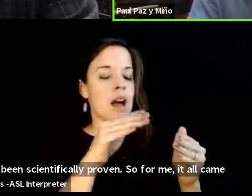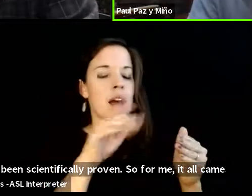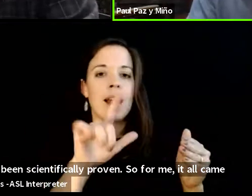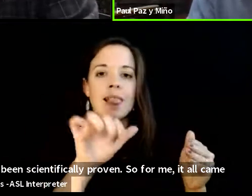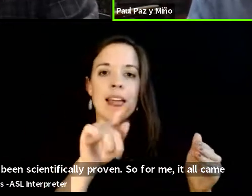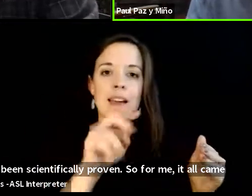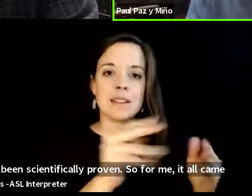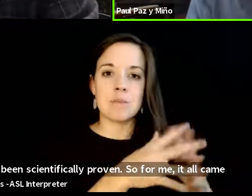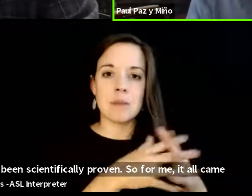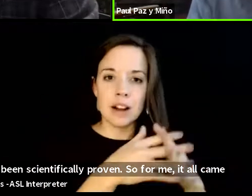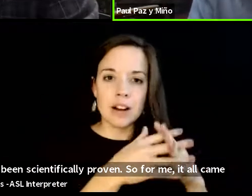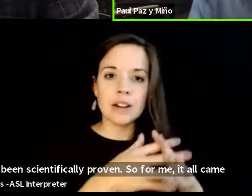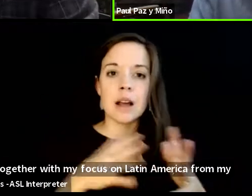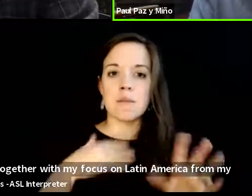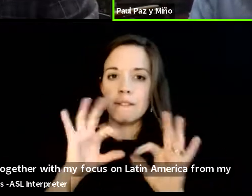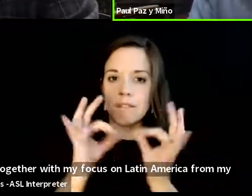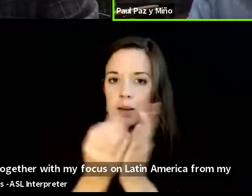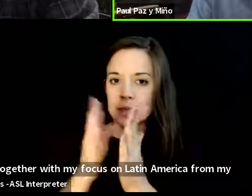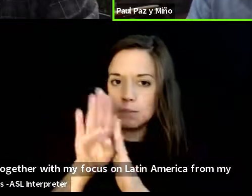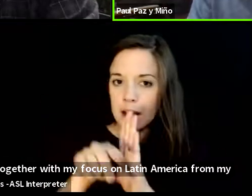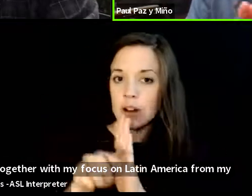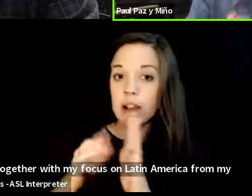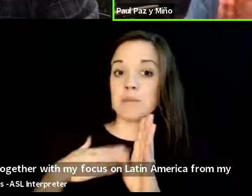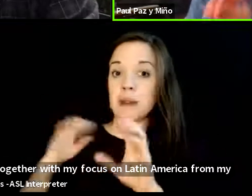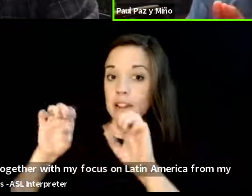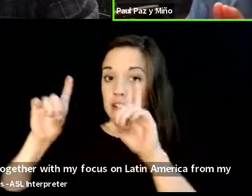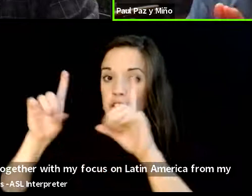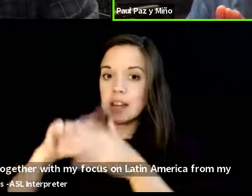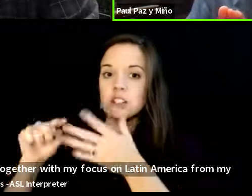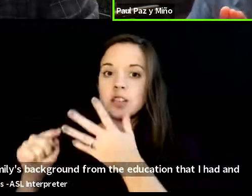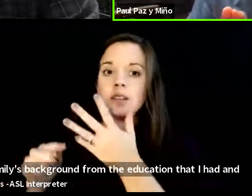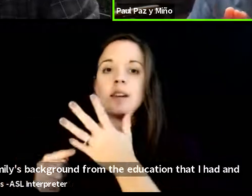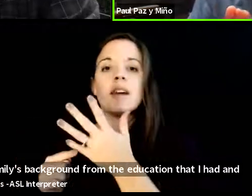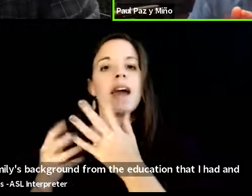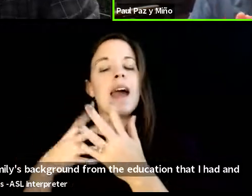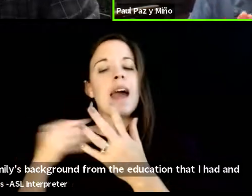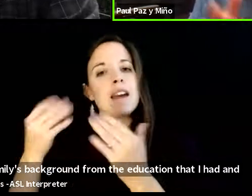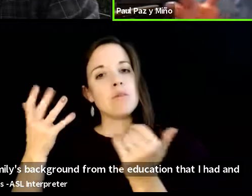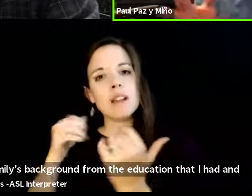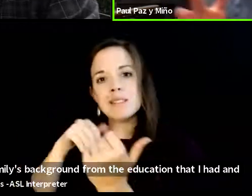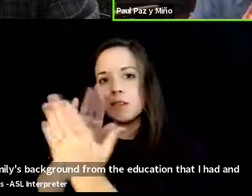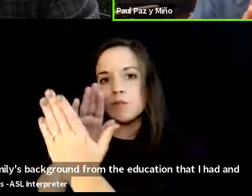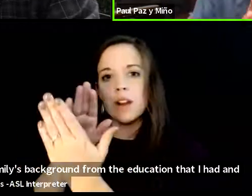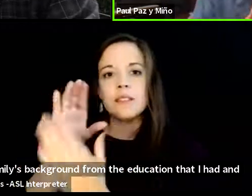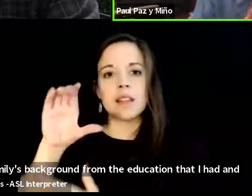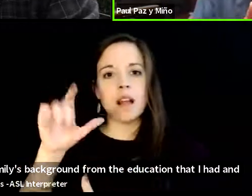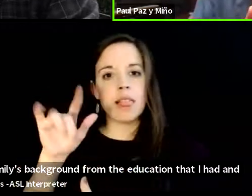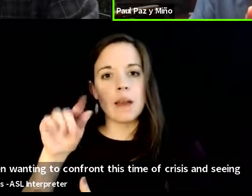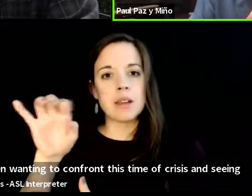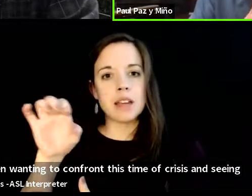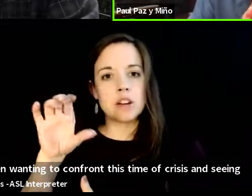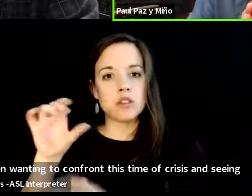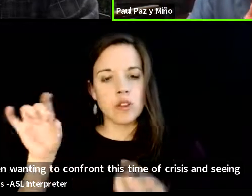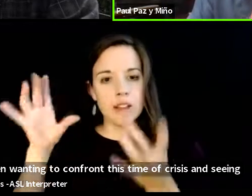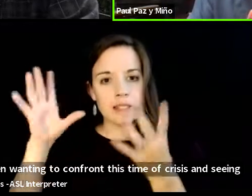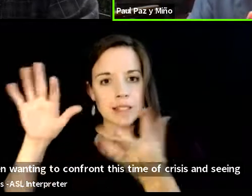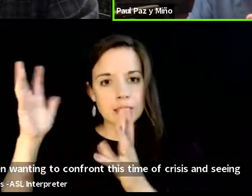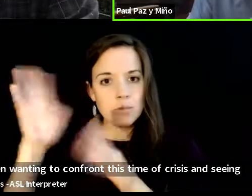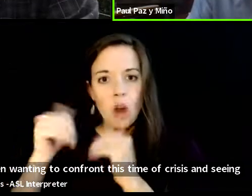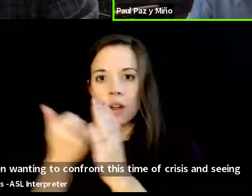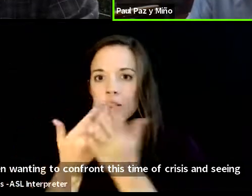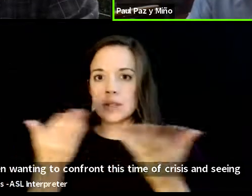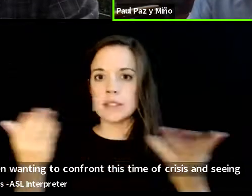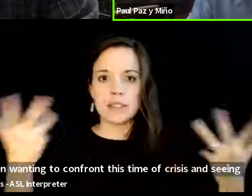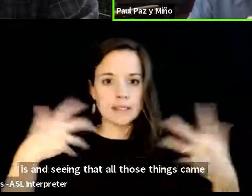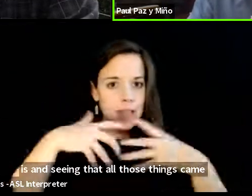background from the education that i had and then wanting to confront this climate crisis and seeing that all those things came together in doing